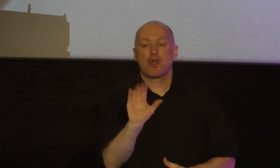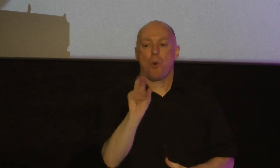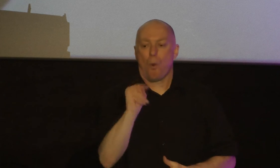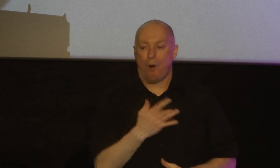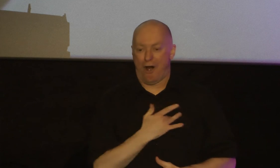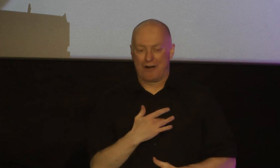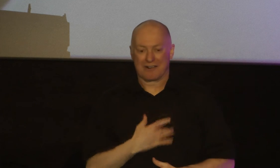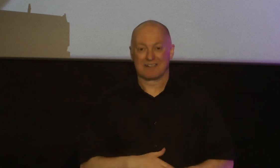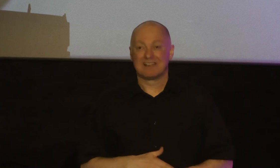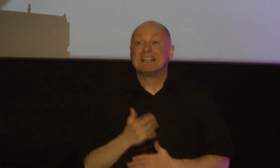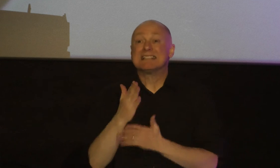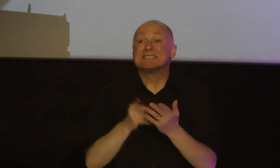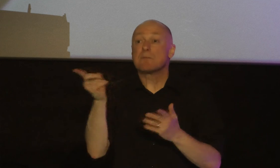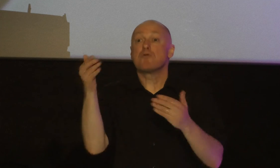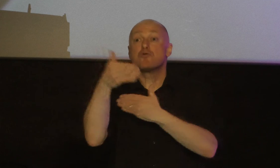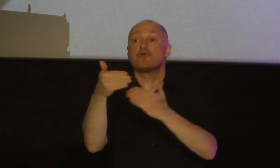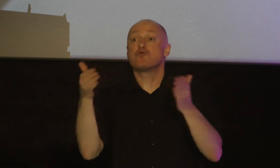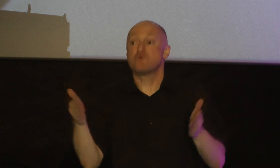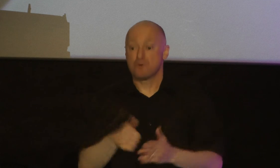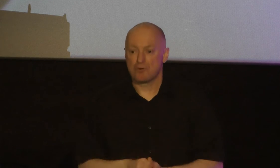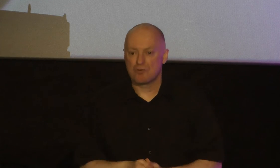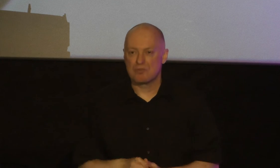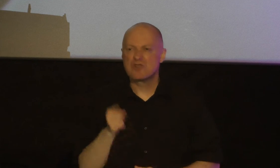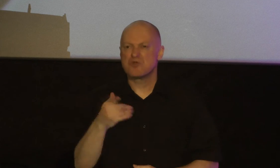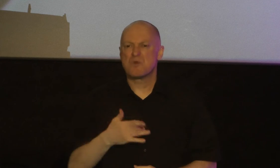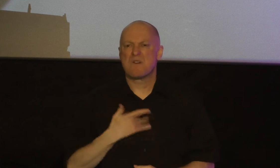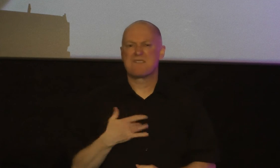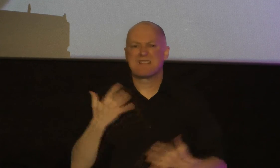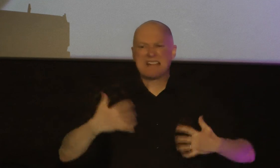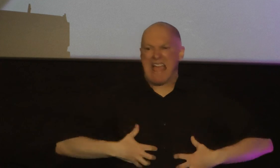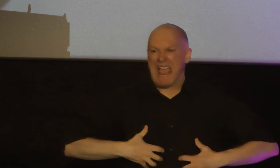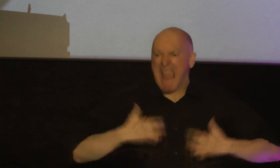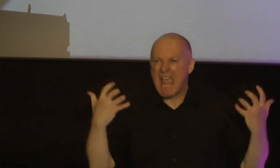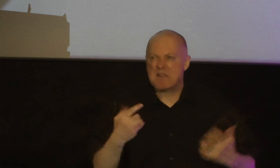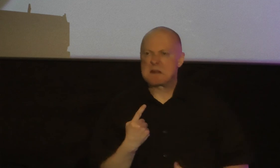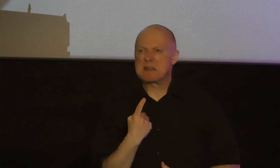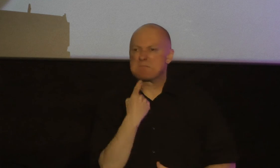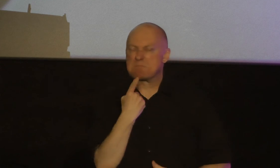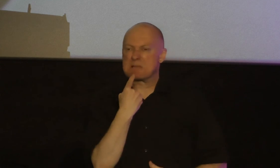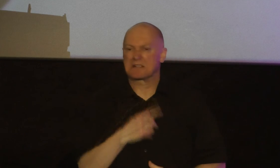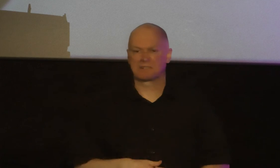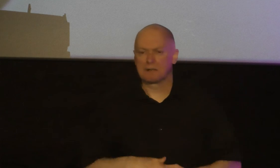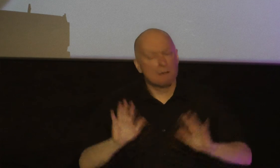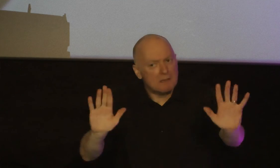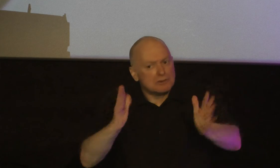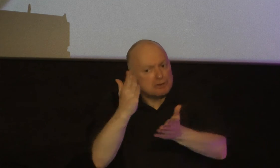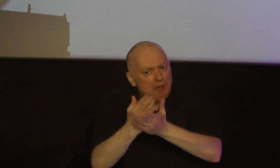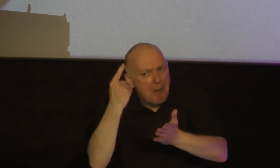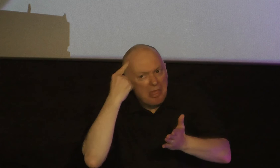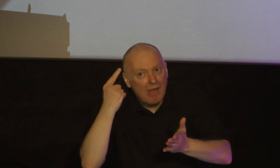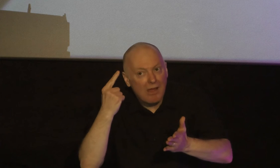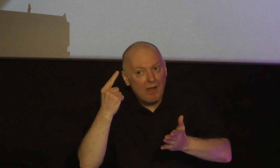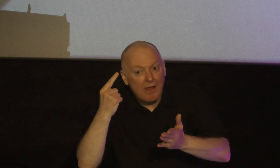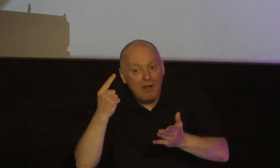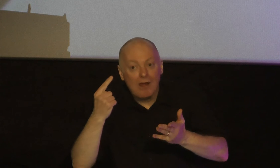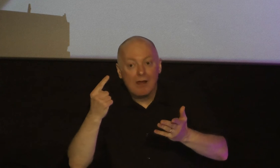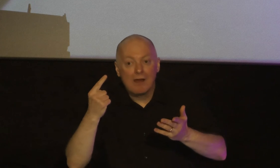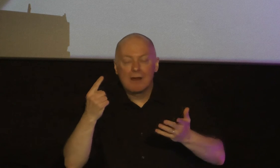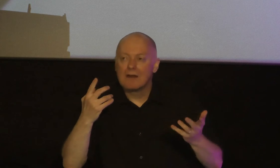you in this room today and you're angry and bitter and resentful stop and think about it because the moment you stop and think you may think to yourself